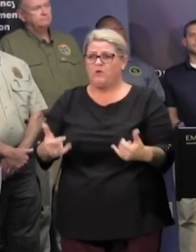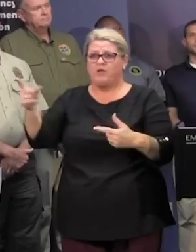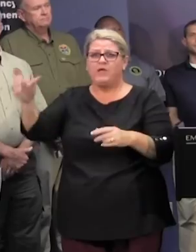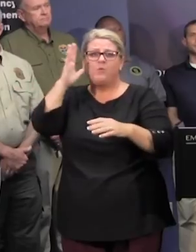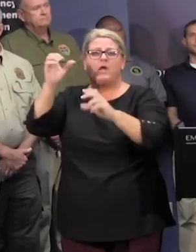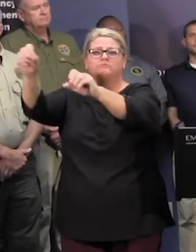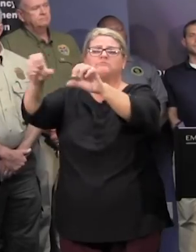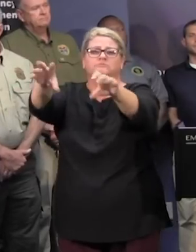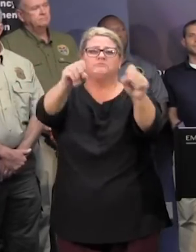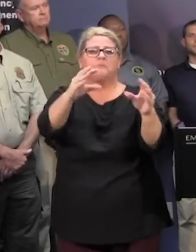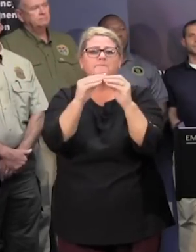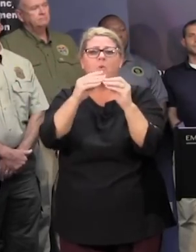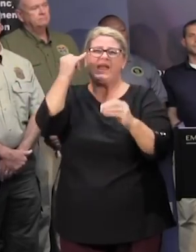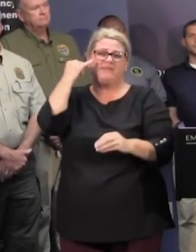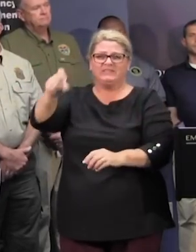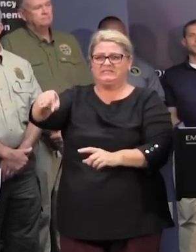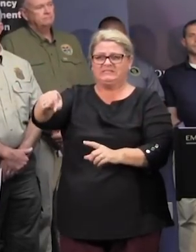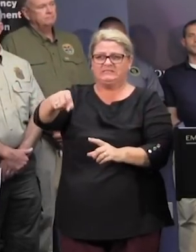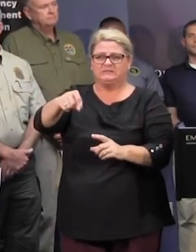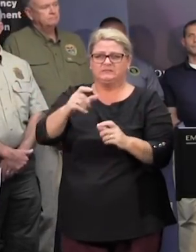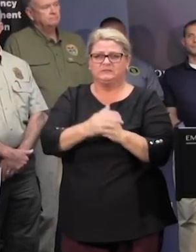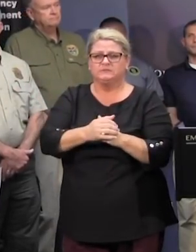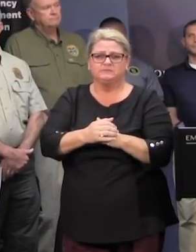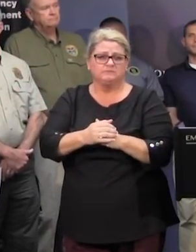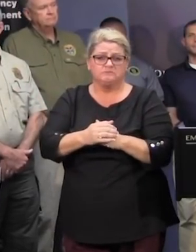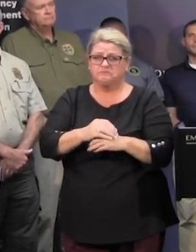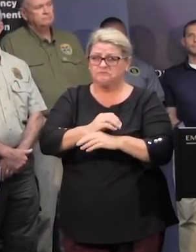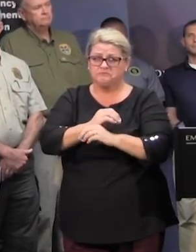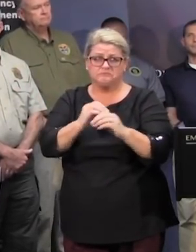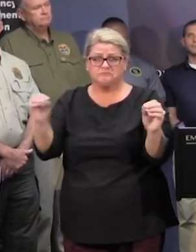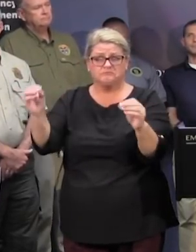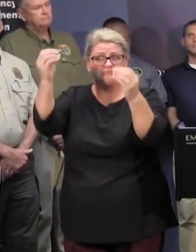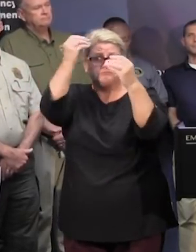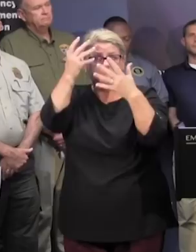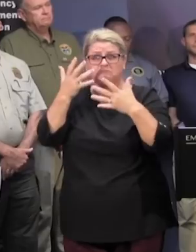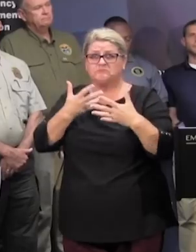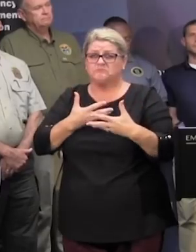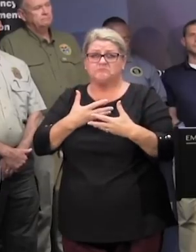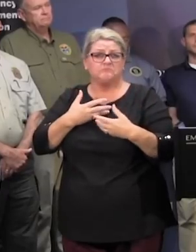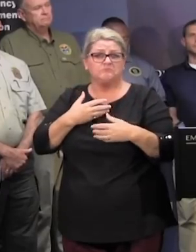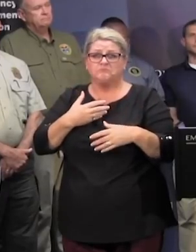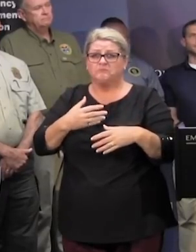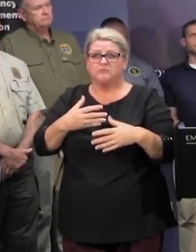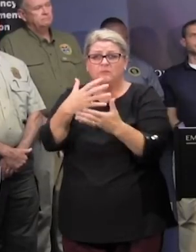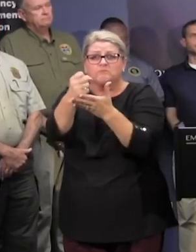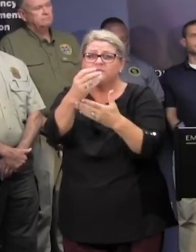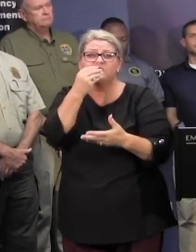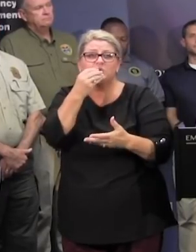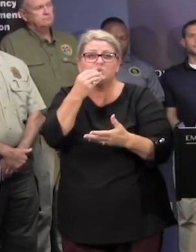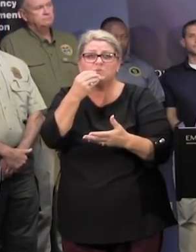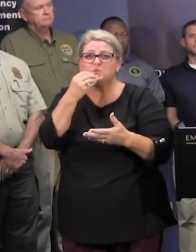additional cots as needed we have no reports from our volunteers of any food issues in the shelters